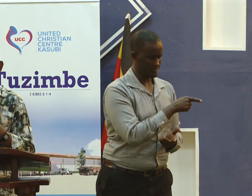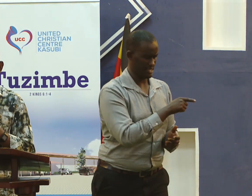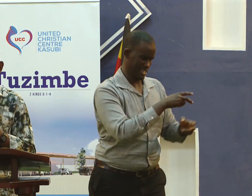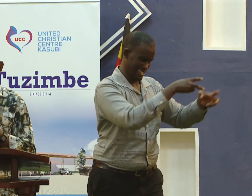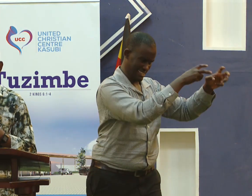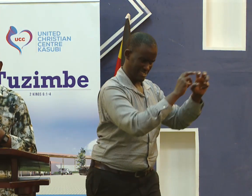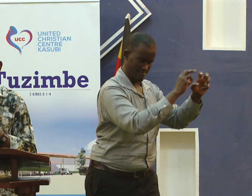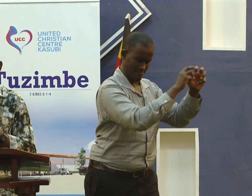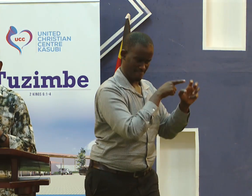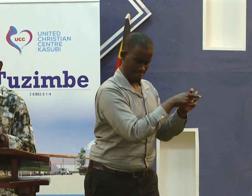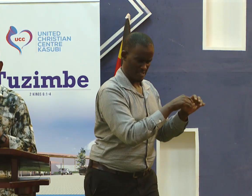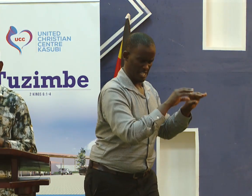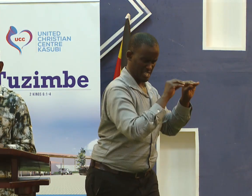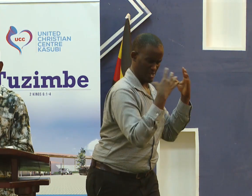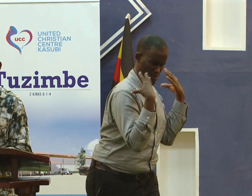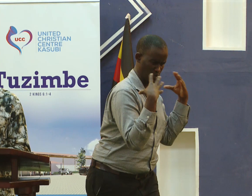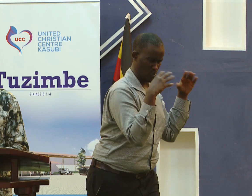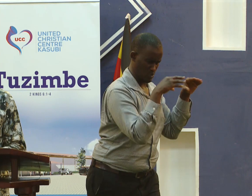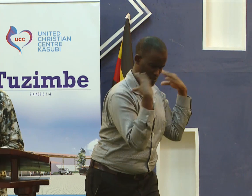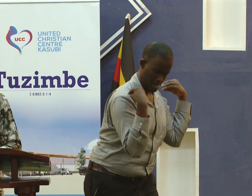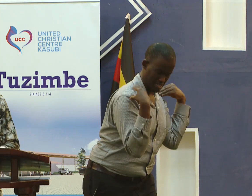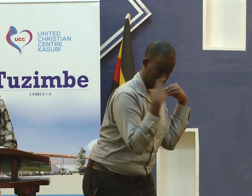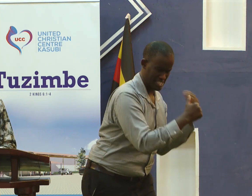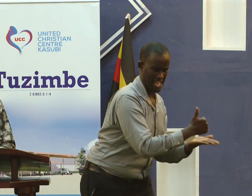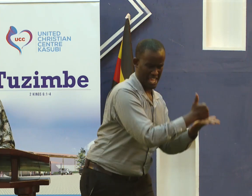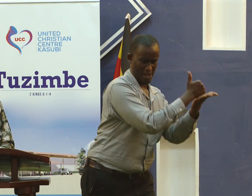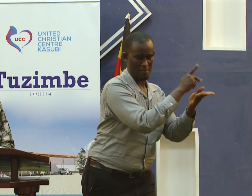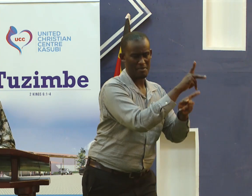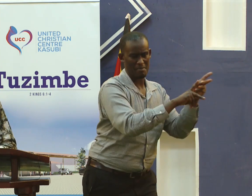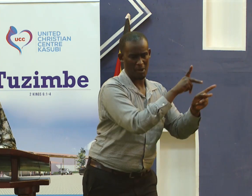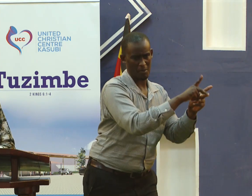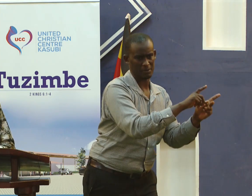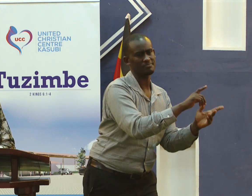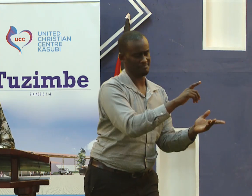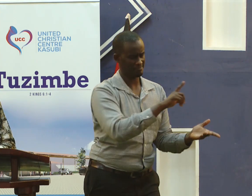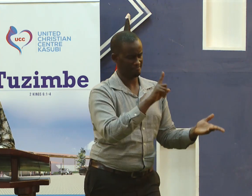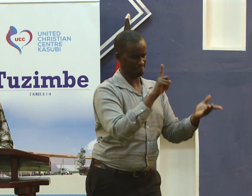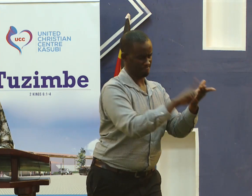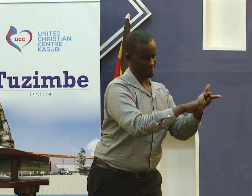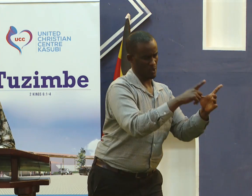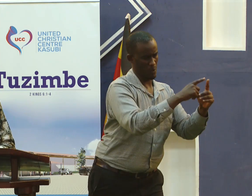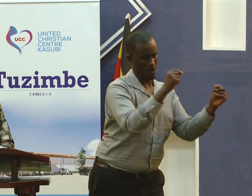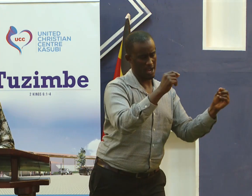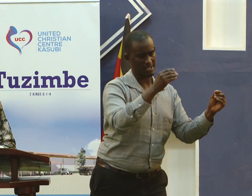was training him to help people to get hold of the word